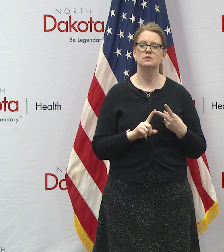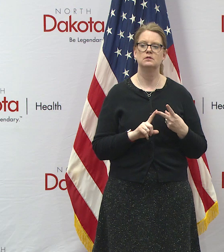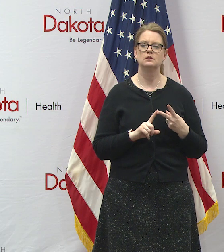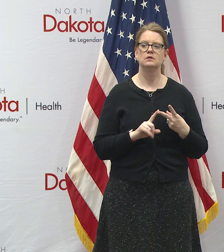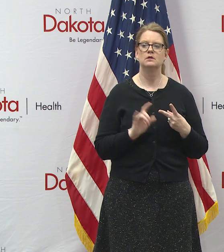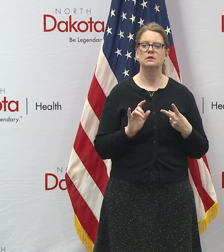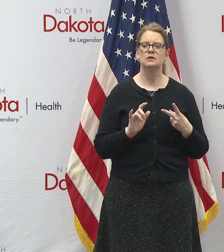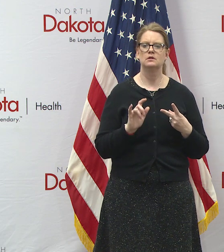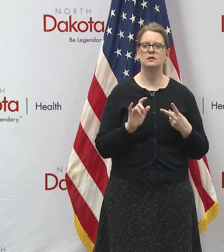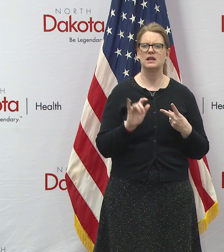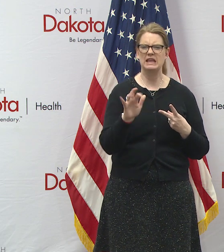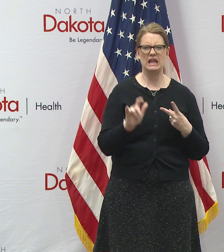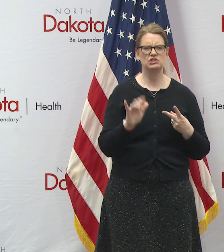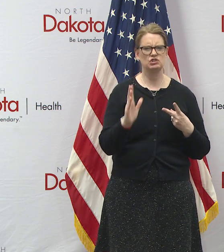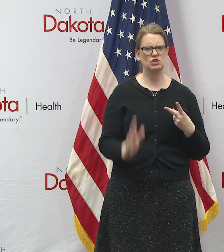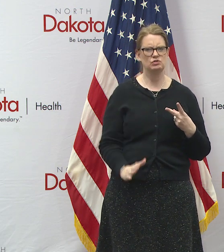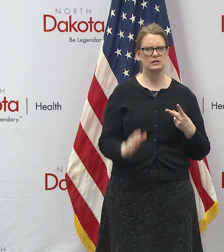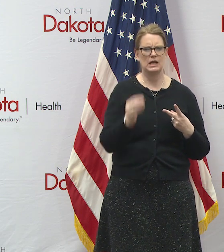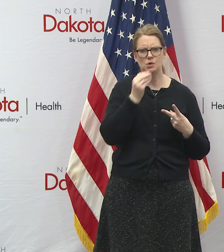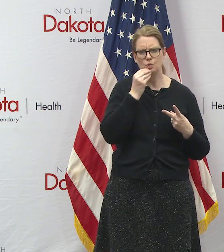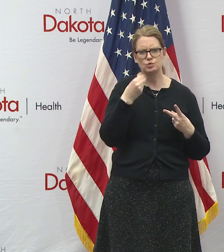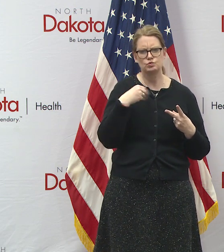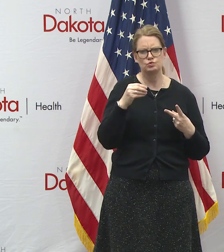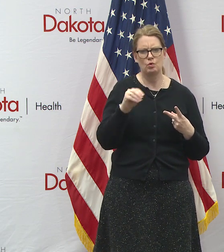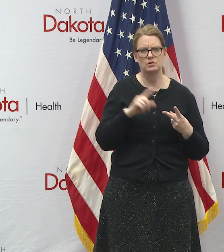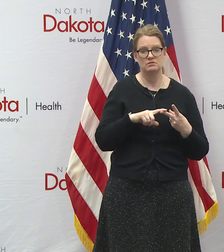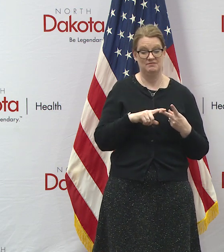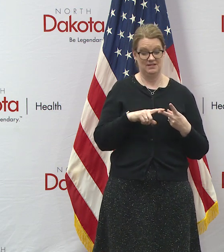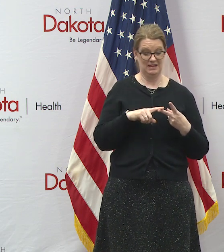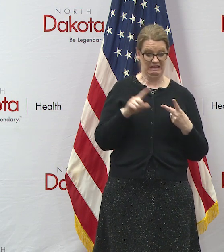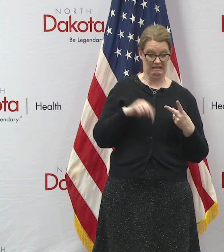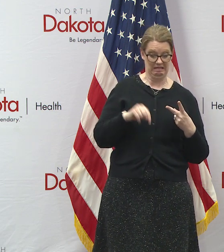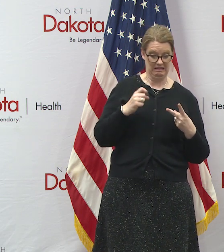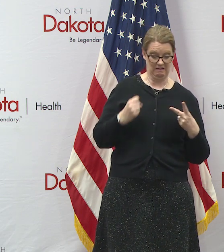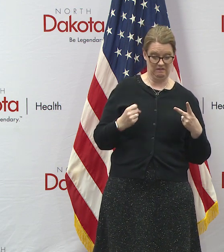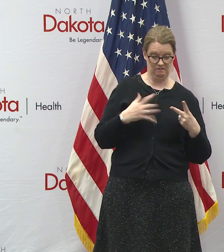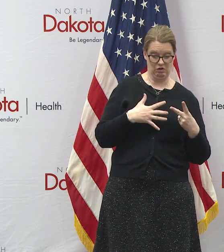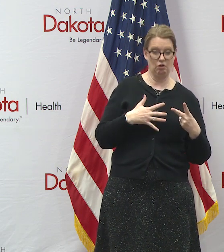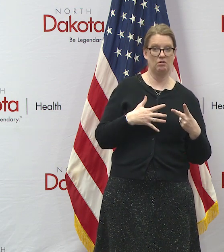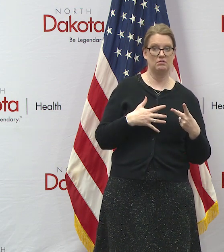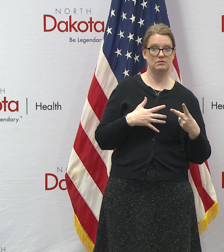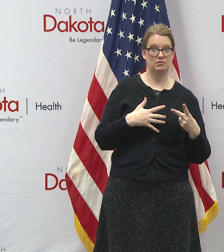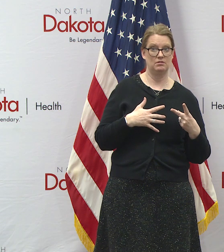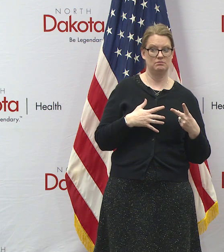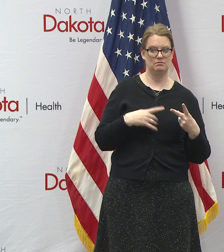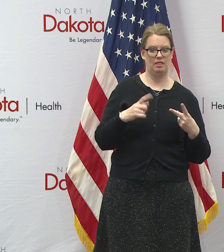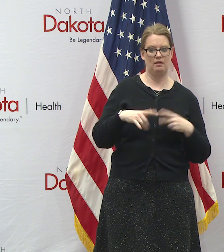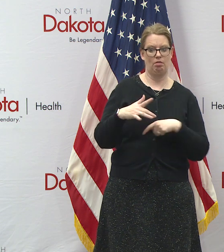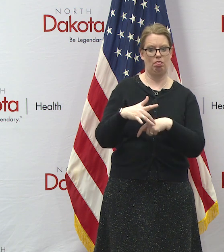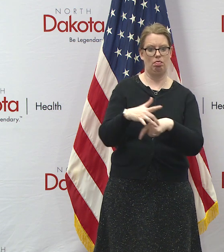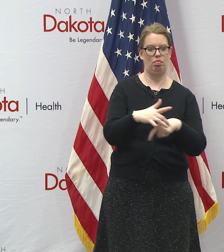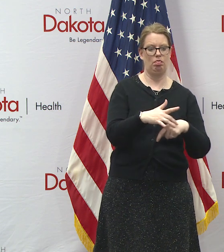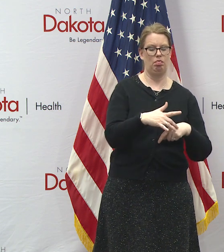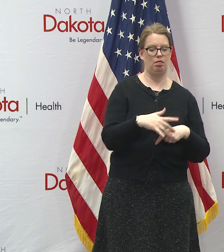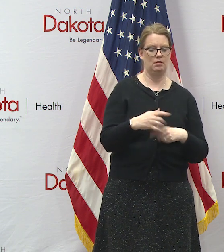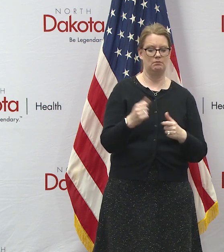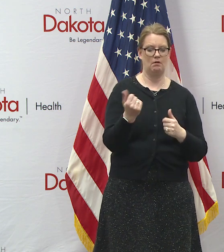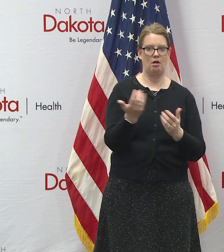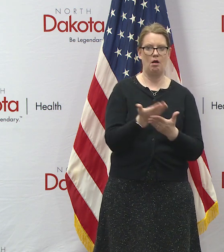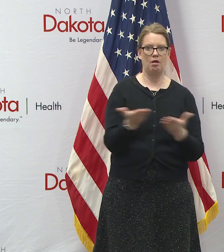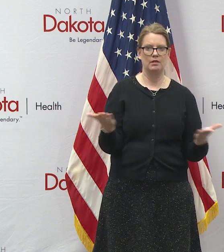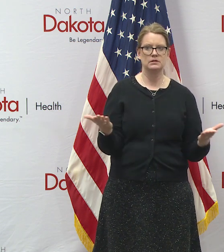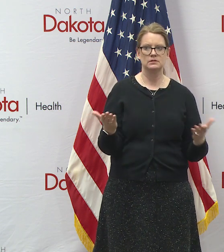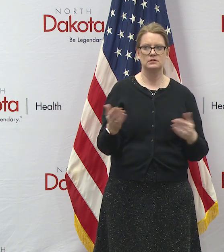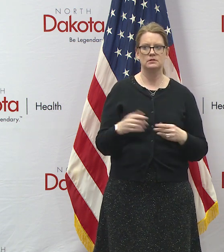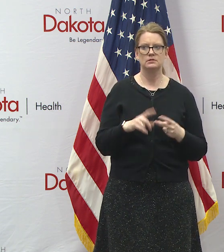stores and their fear of contracting the virus from touching all the things that the shopper has touched do you encourage grocery